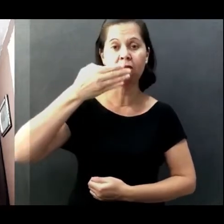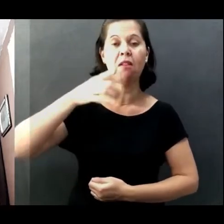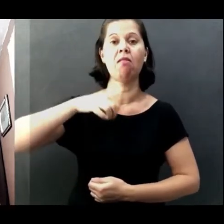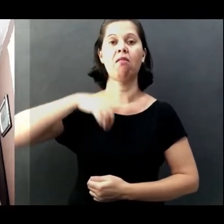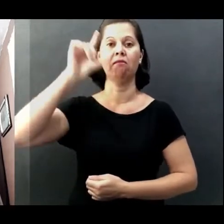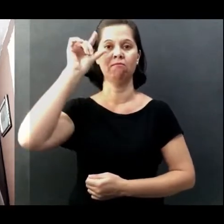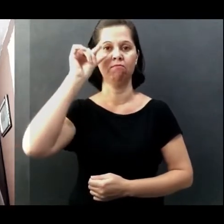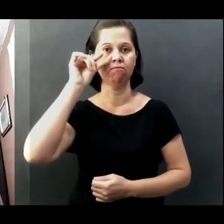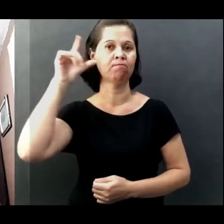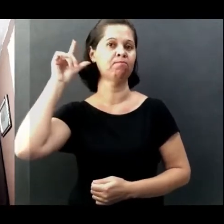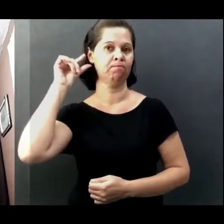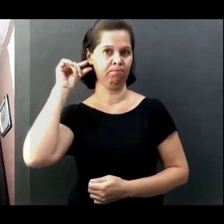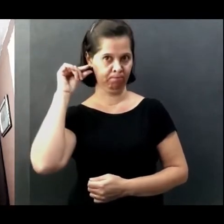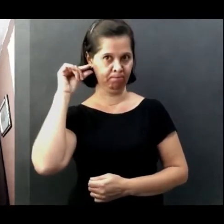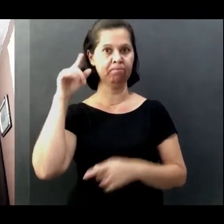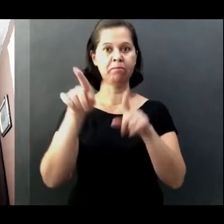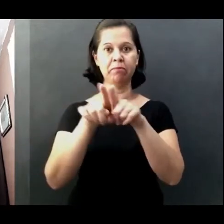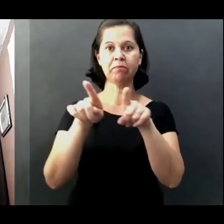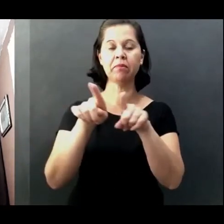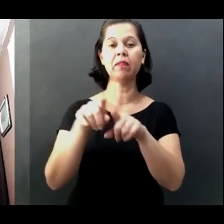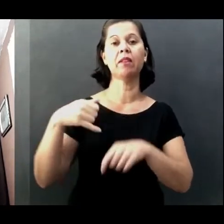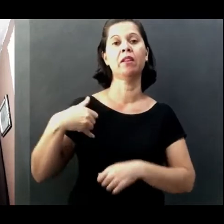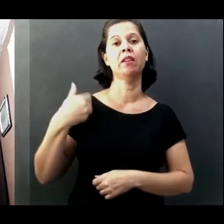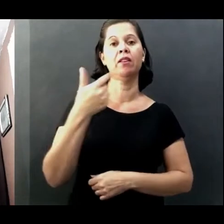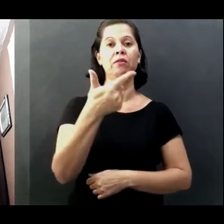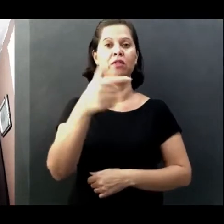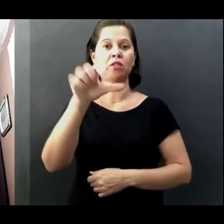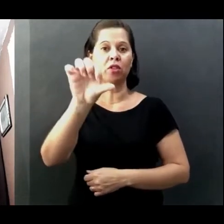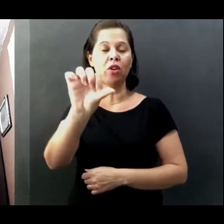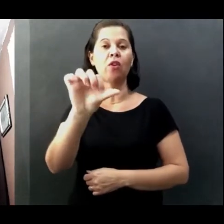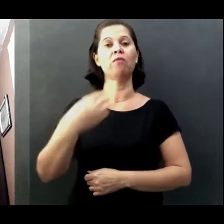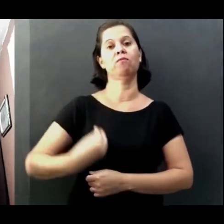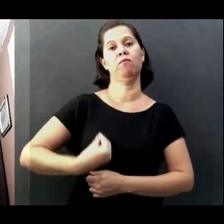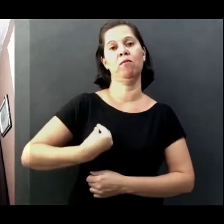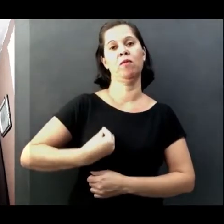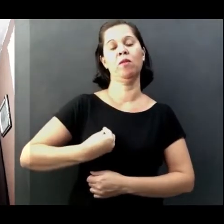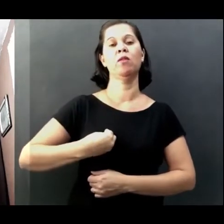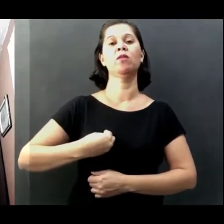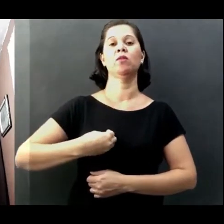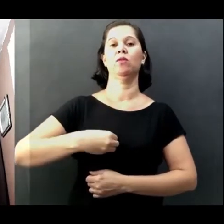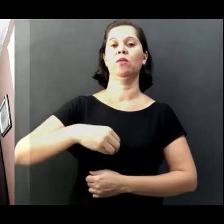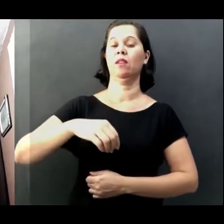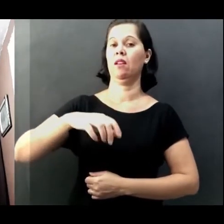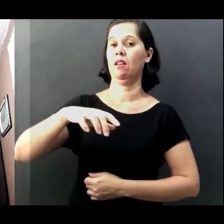I'm 29 years old, I live in the city of Turusul, Rio Grande do Sul, in the countryside.